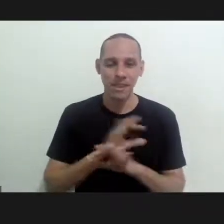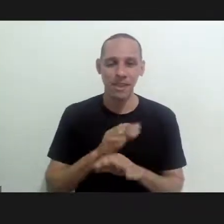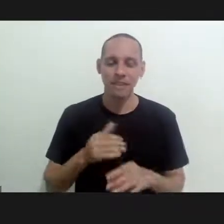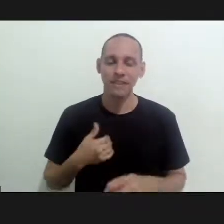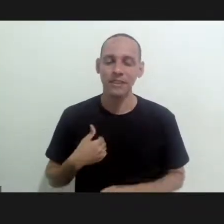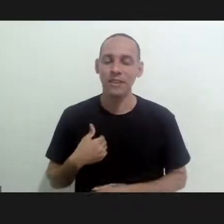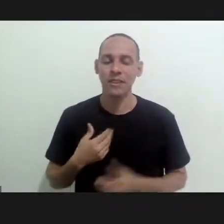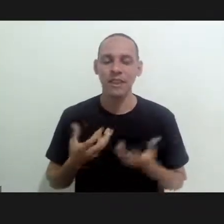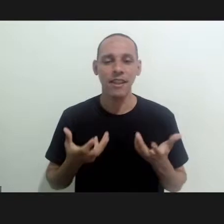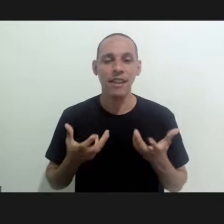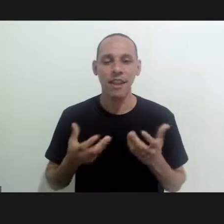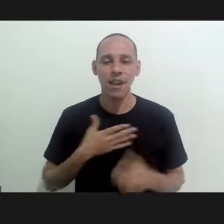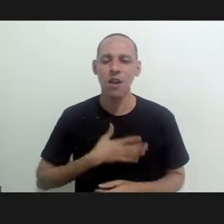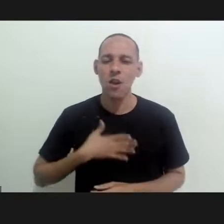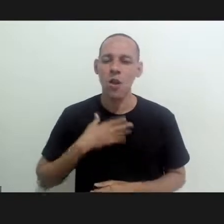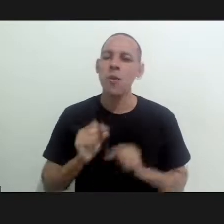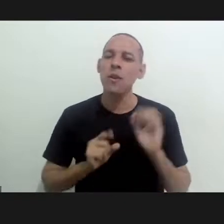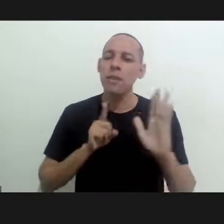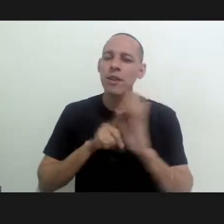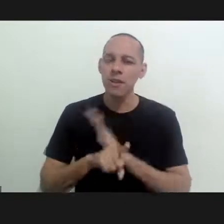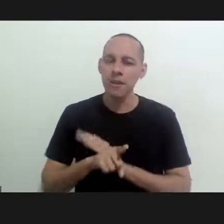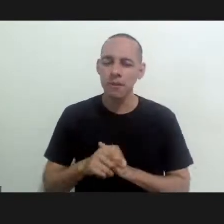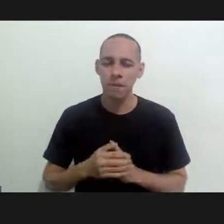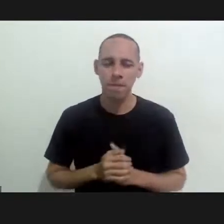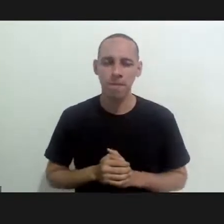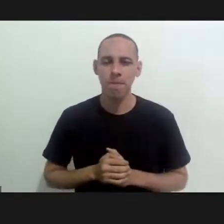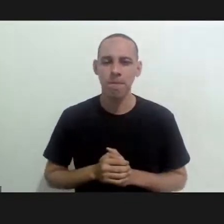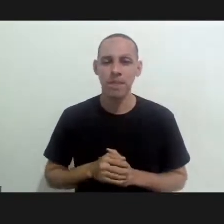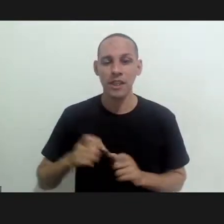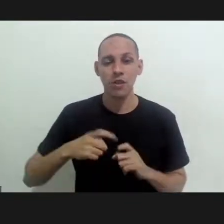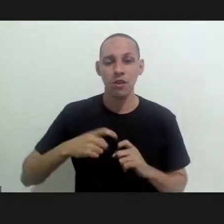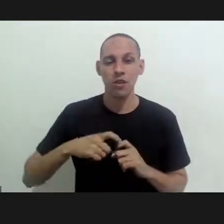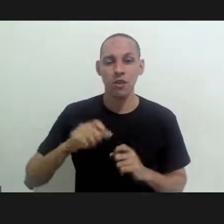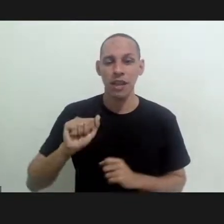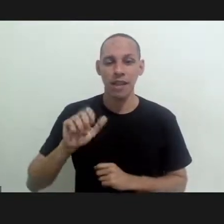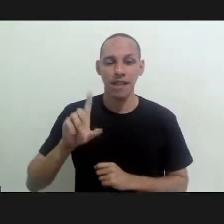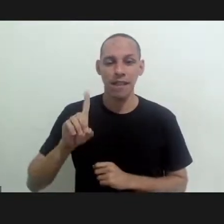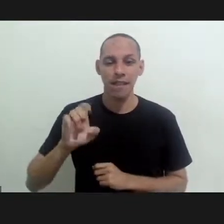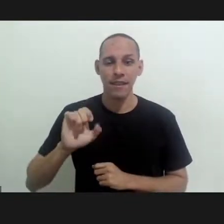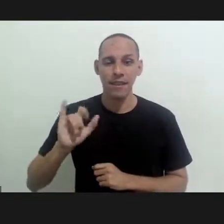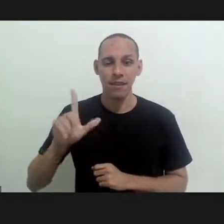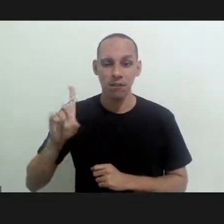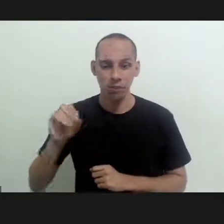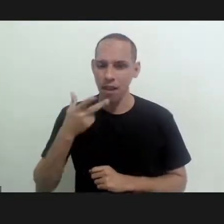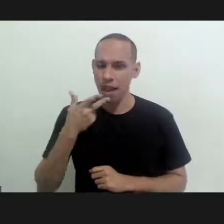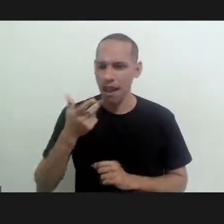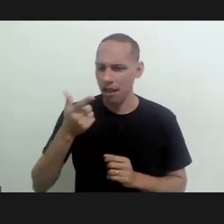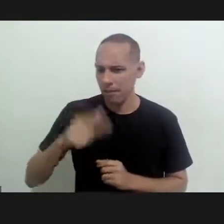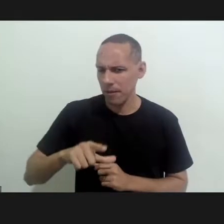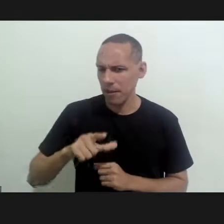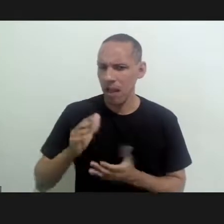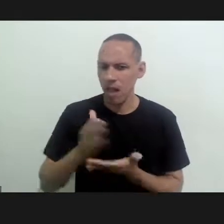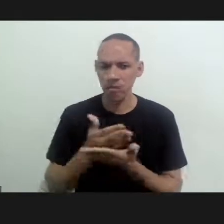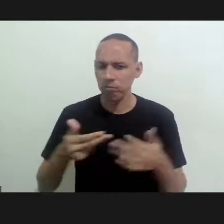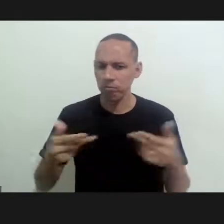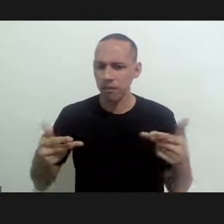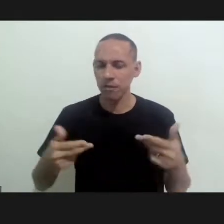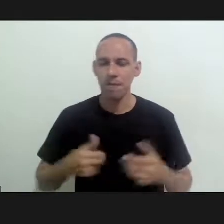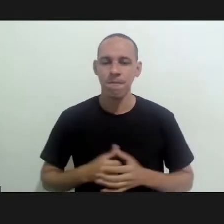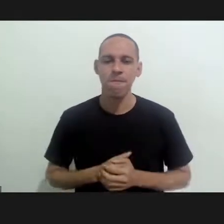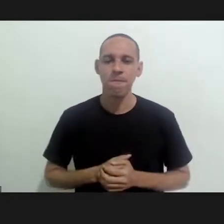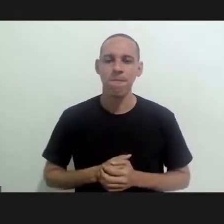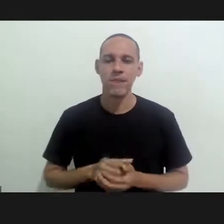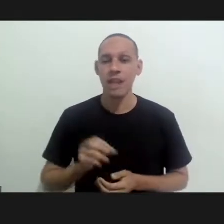before wrapping up i would like to ask if dr dailton would like to make any final remarks